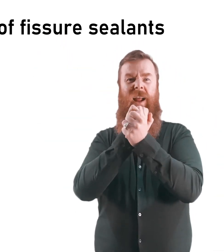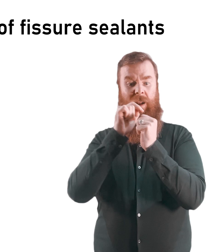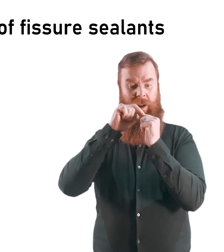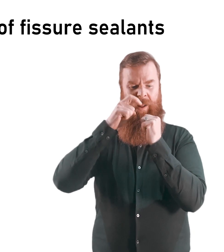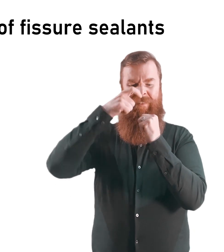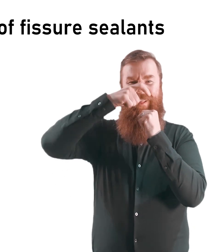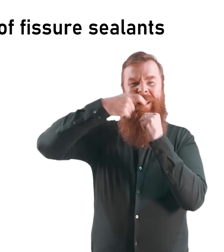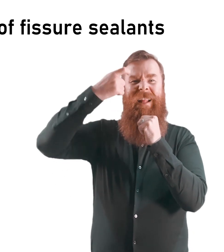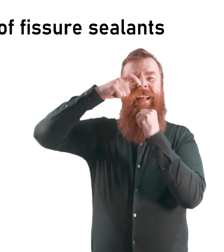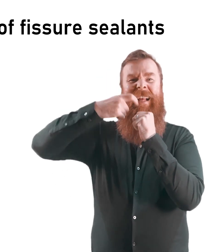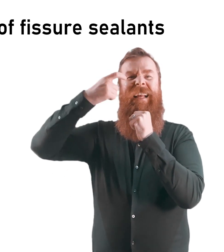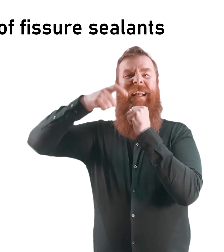doesn't need to be made numb.